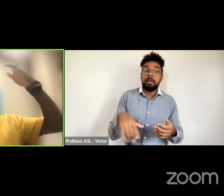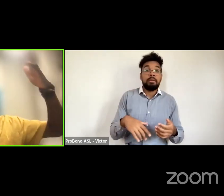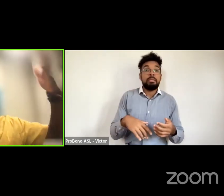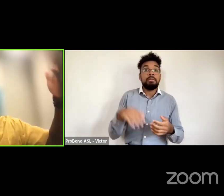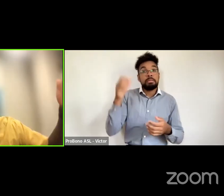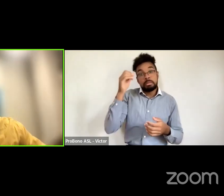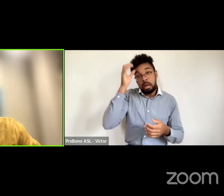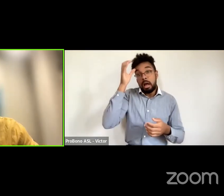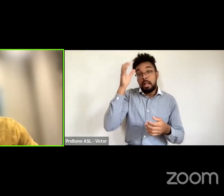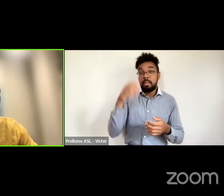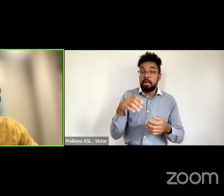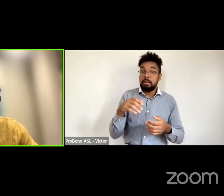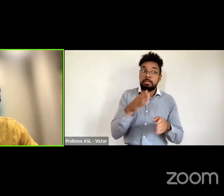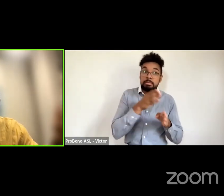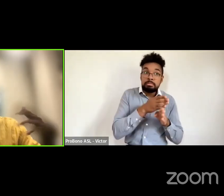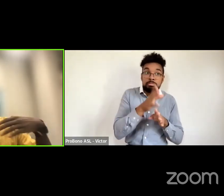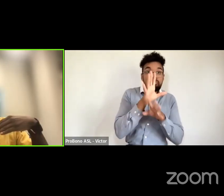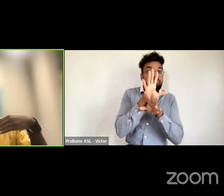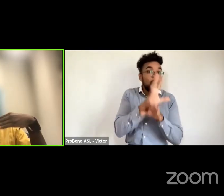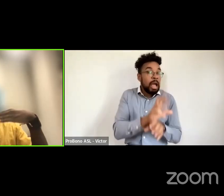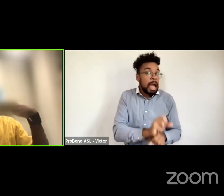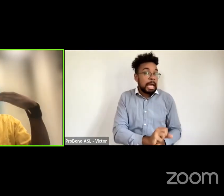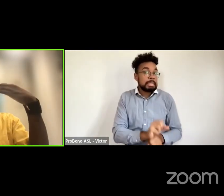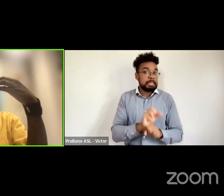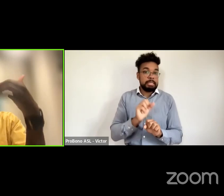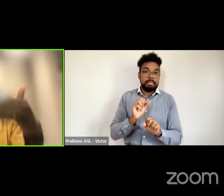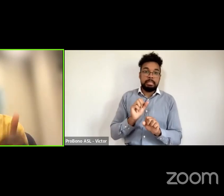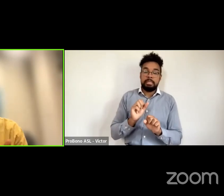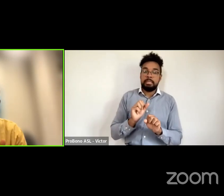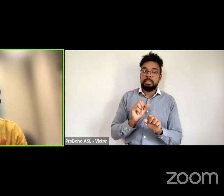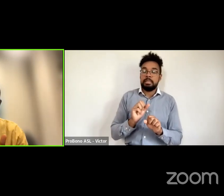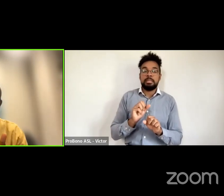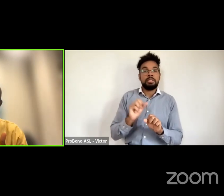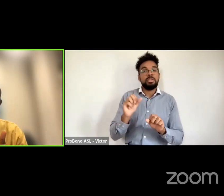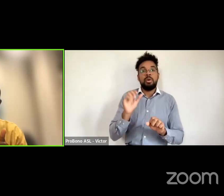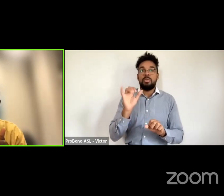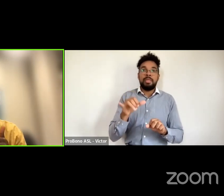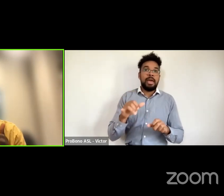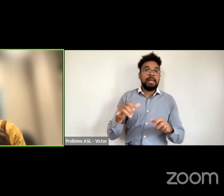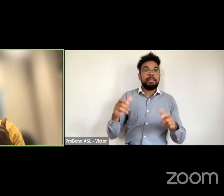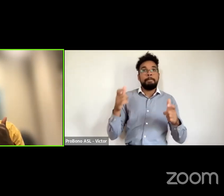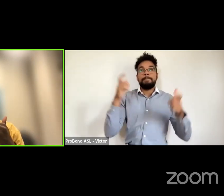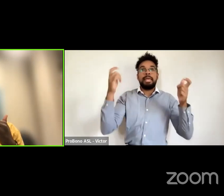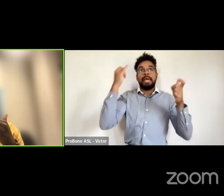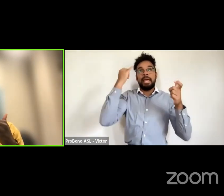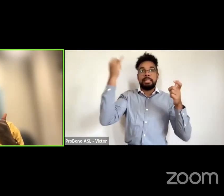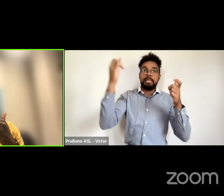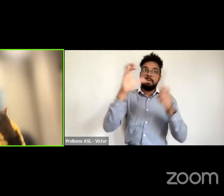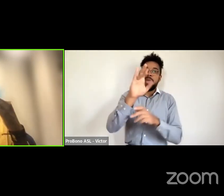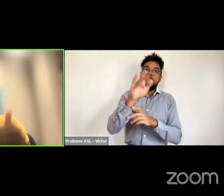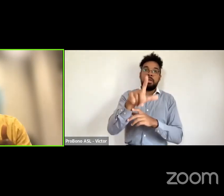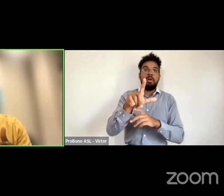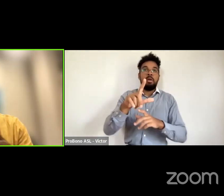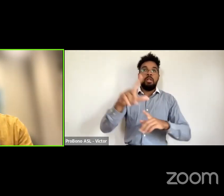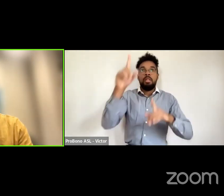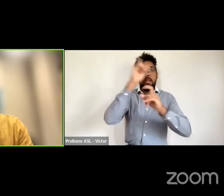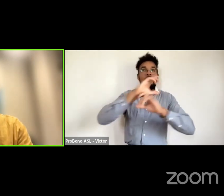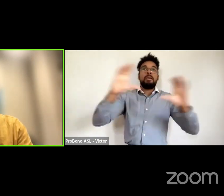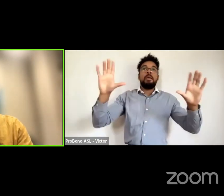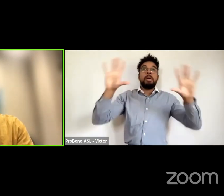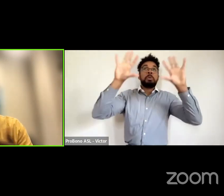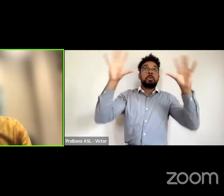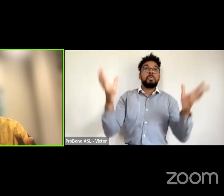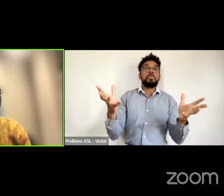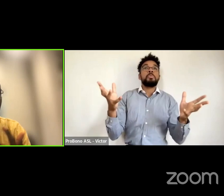the big idea of capital how does that change our relationship to the issue of finance